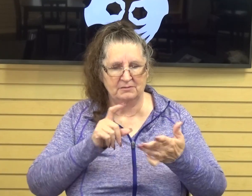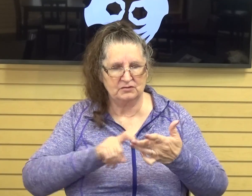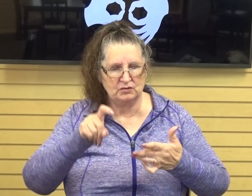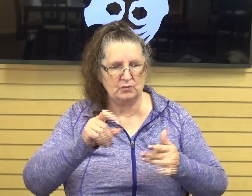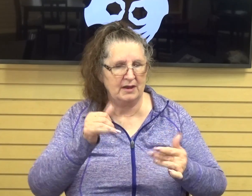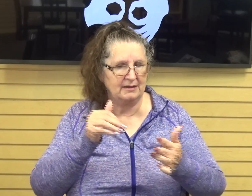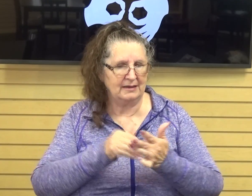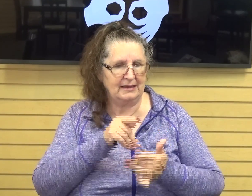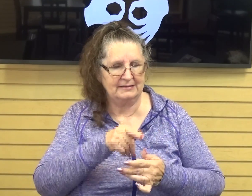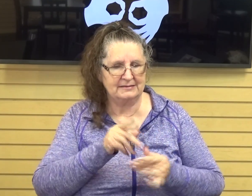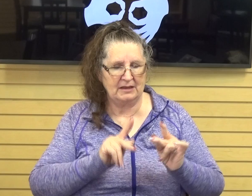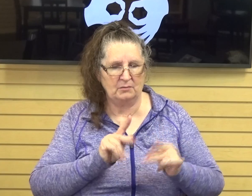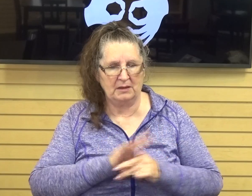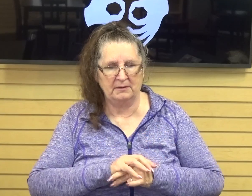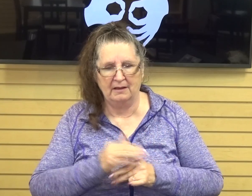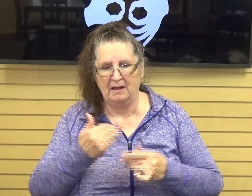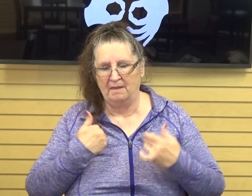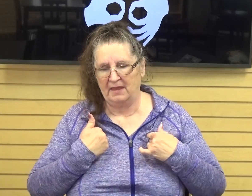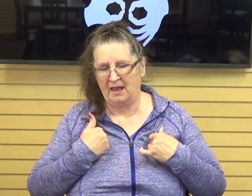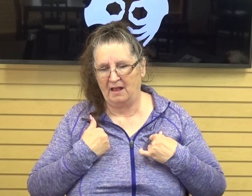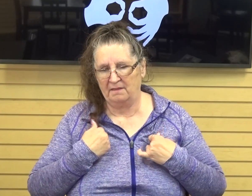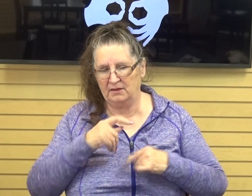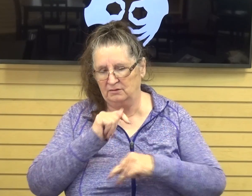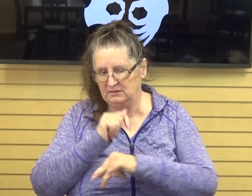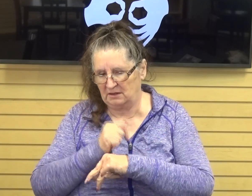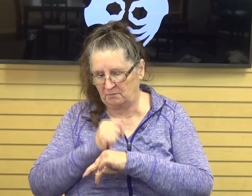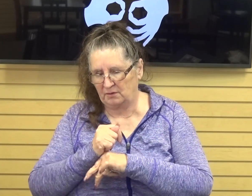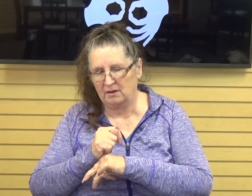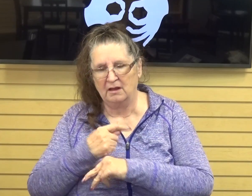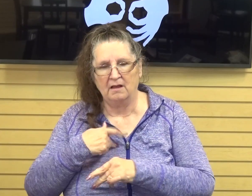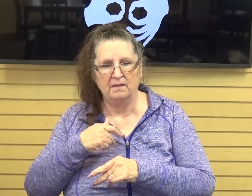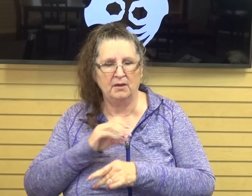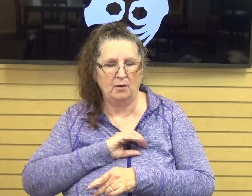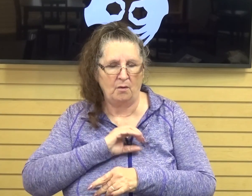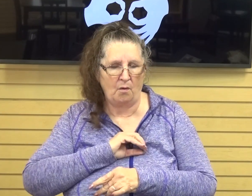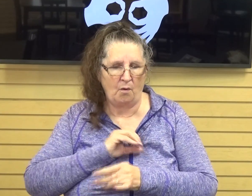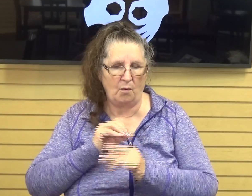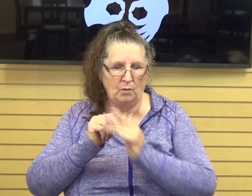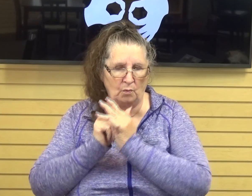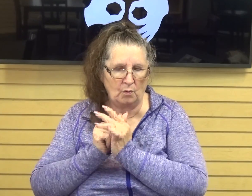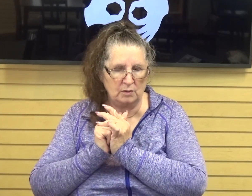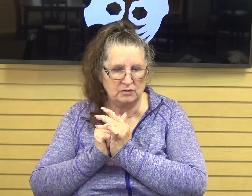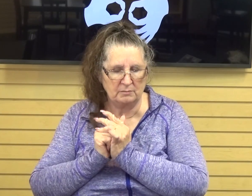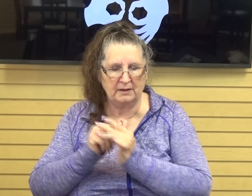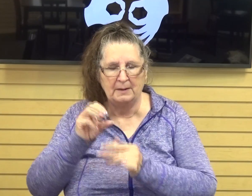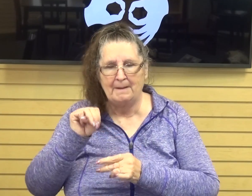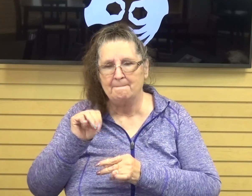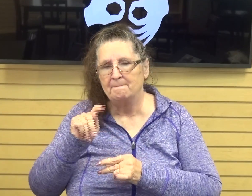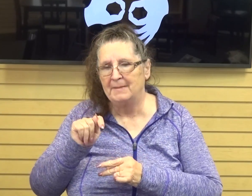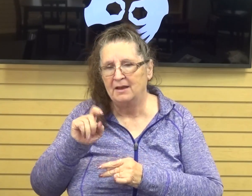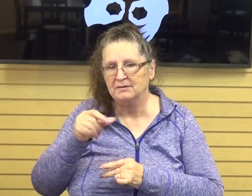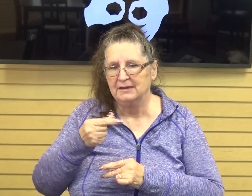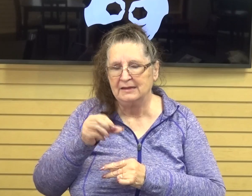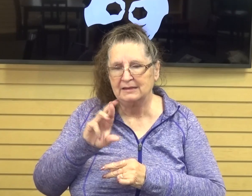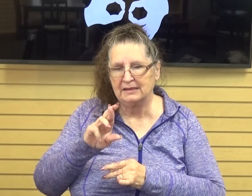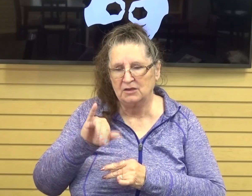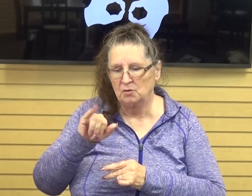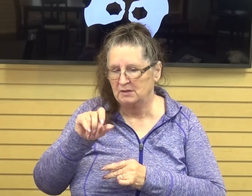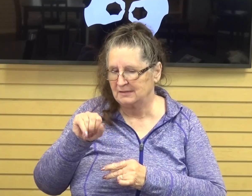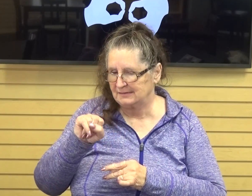They had their own temple and their own place of worship up on Mount Gersom. That was not where God had instructed